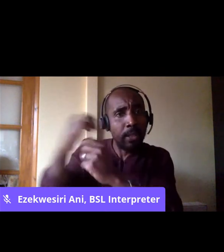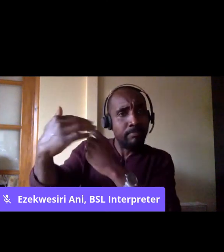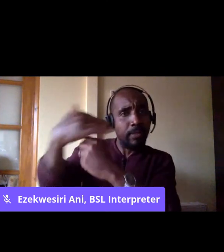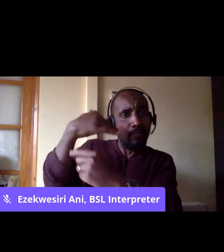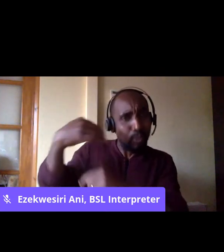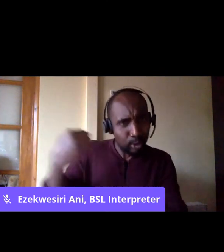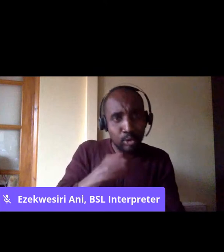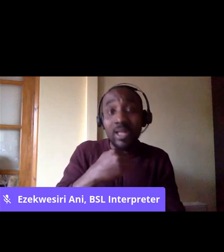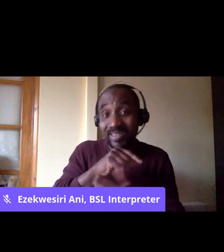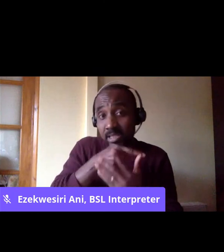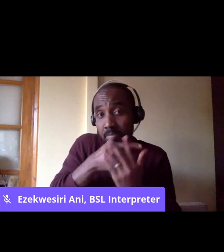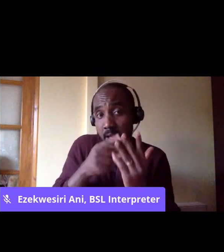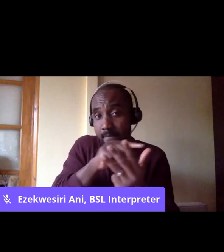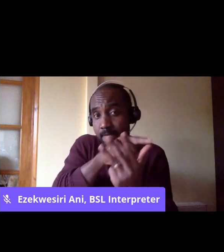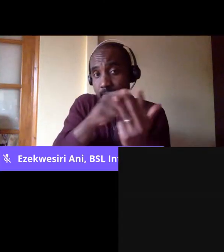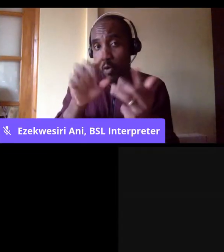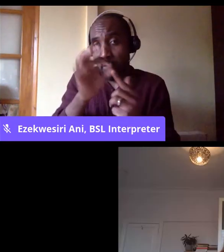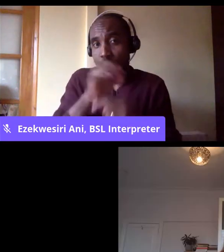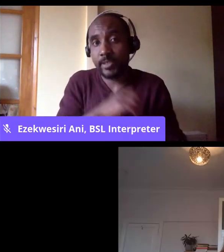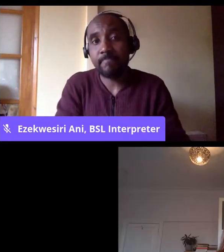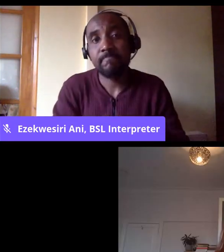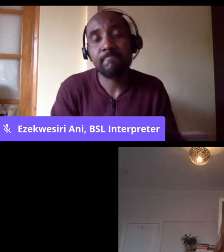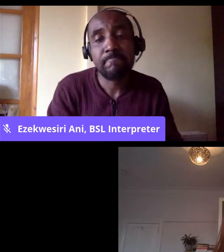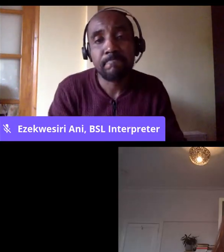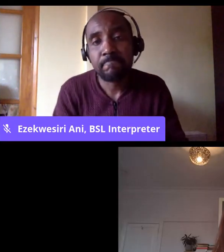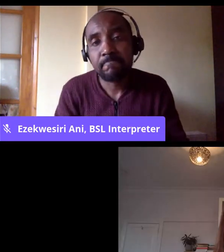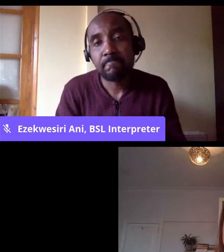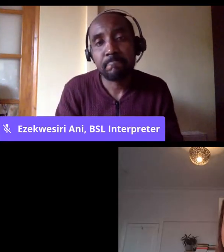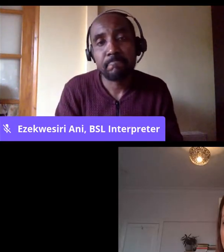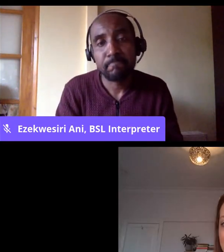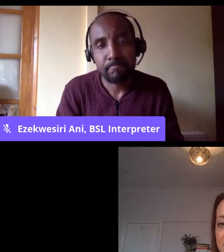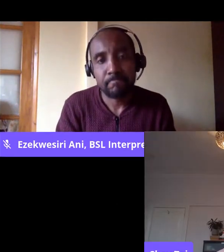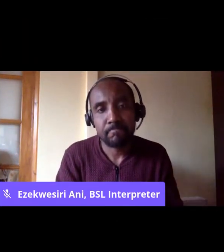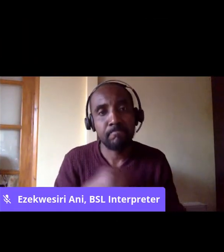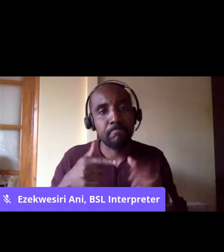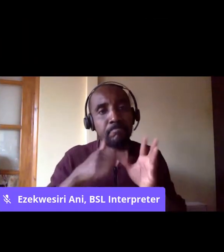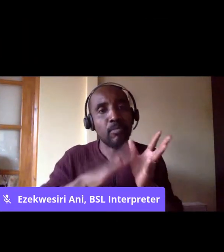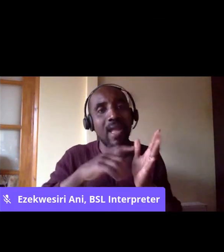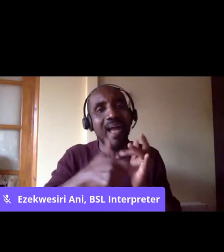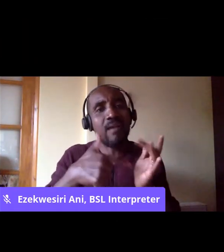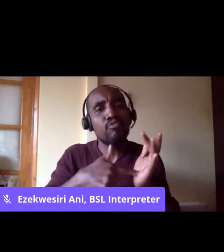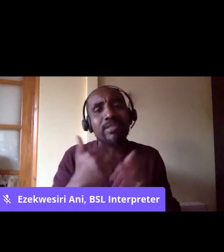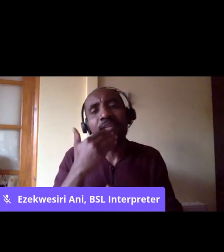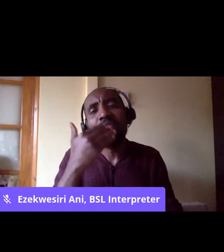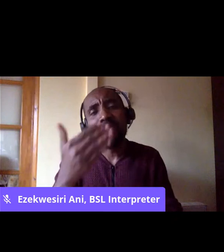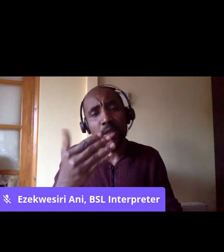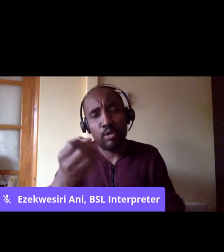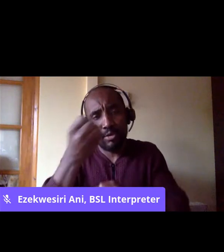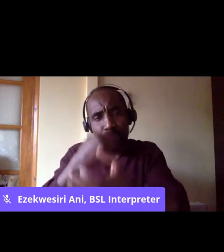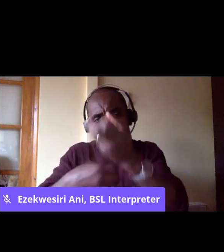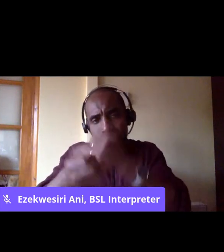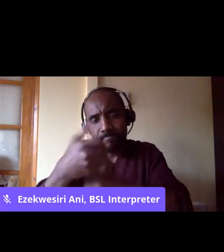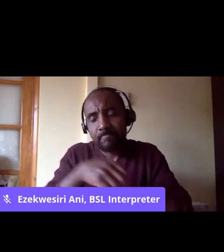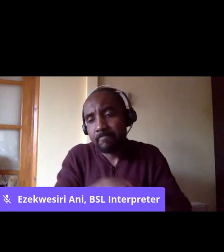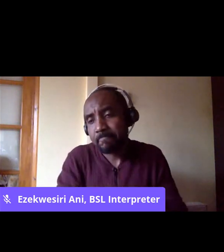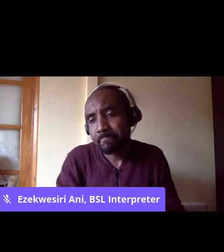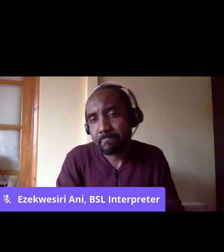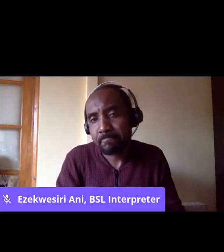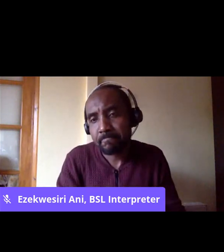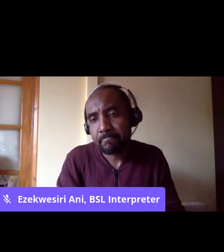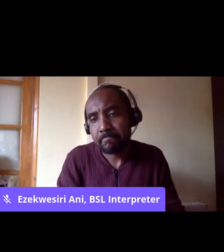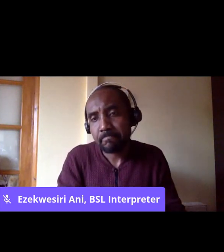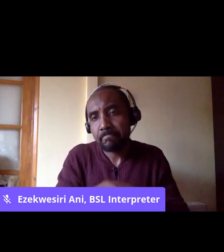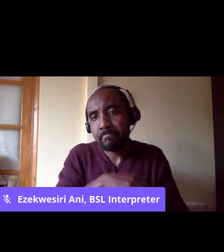are some of the points I'd like to make. Thank you, Amrit. Thank you for those comments. And can I